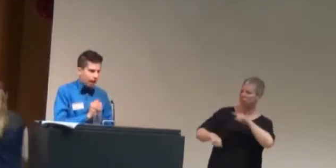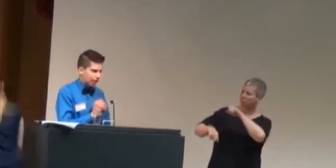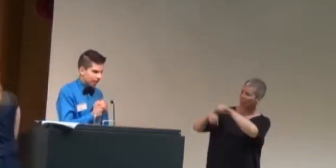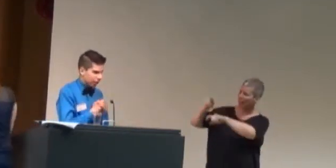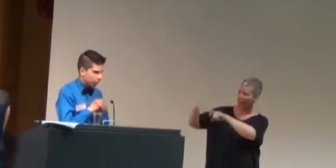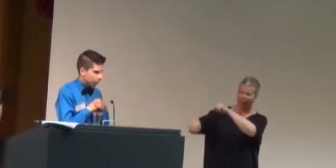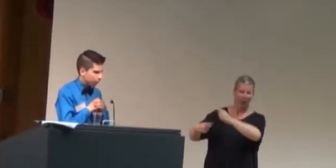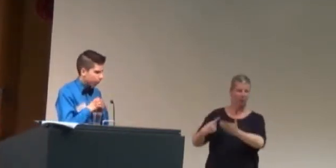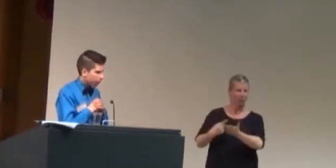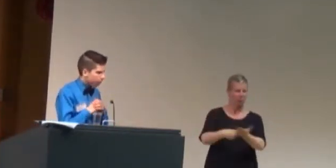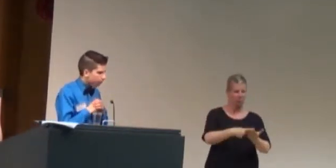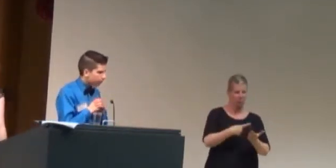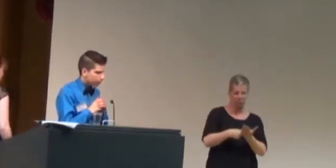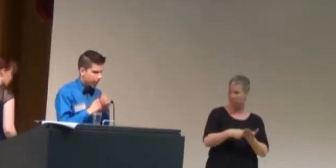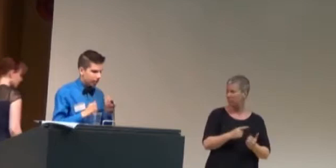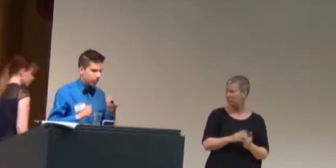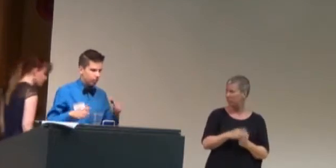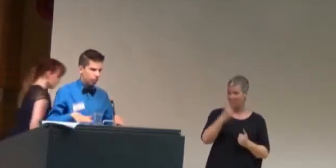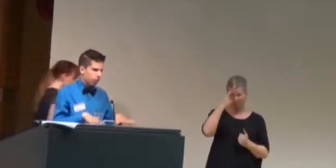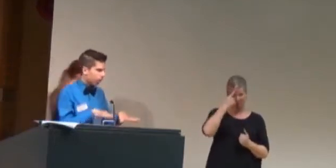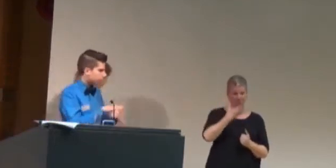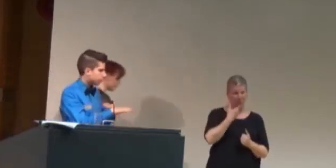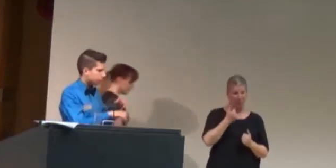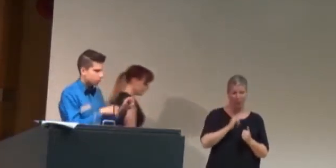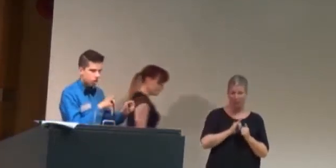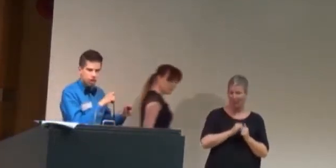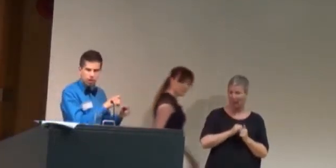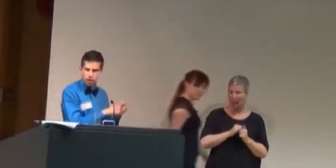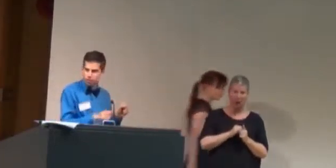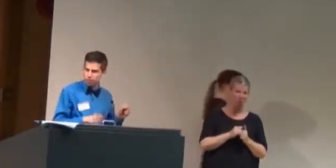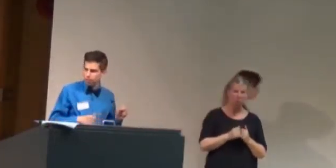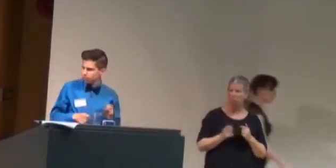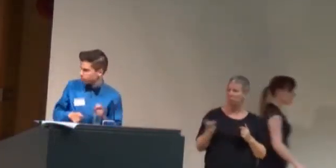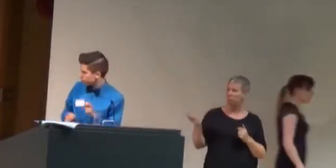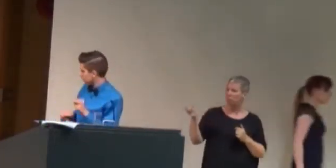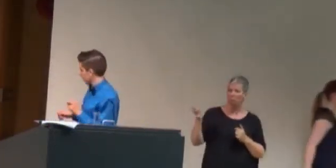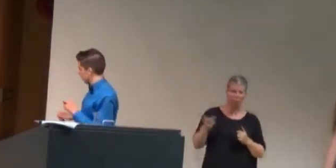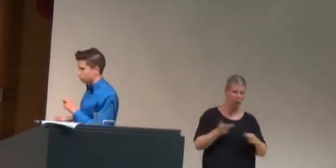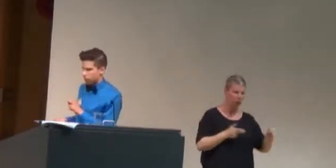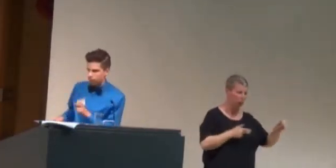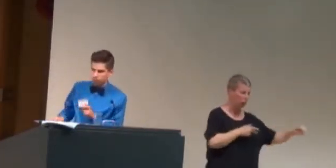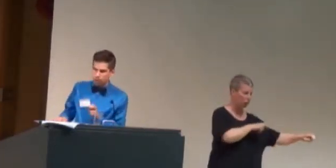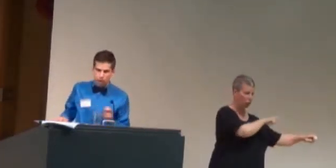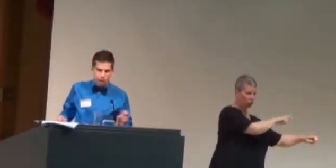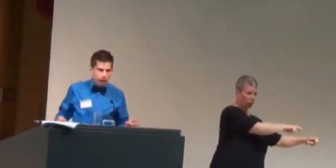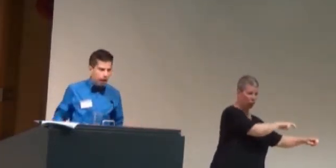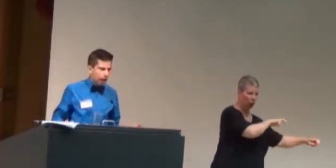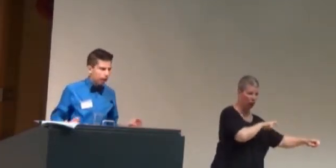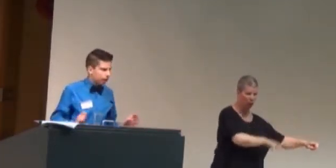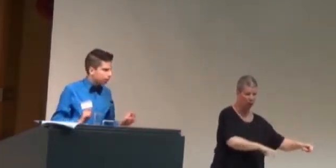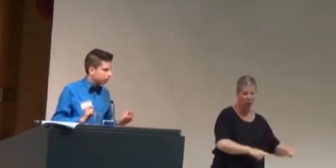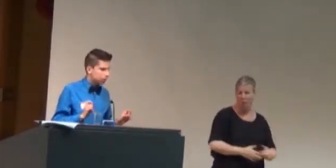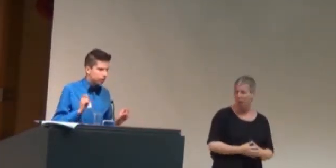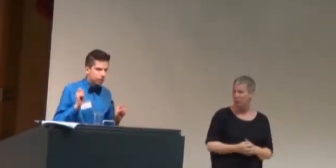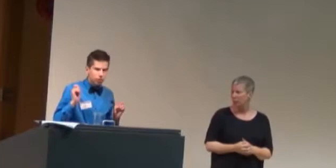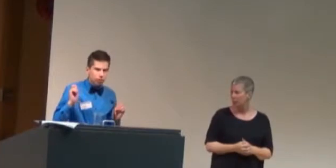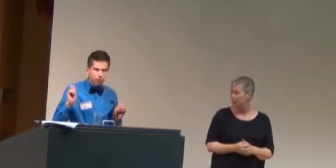I think it would probably be best if we all brought a chair up. I think we have chairs here. And